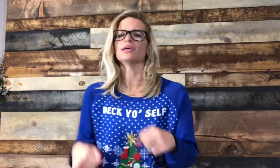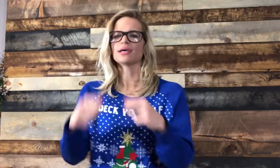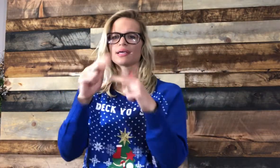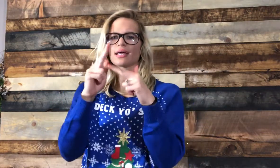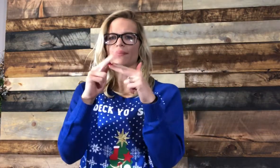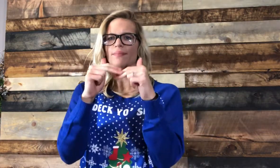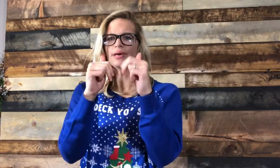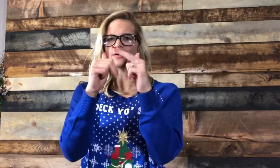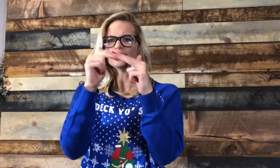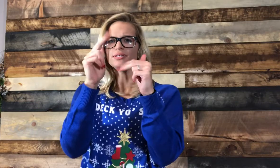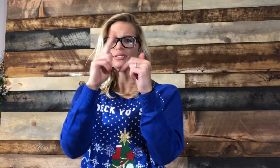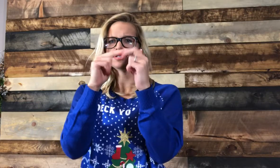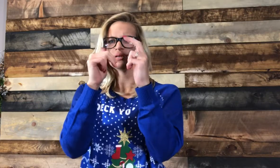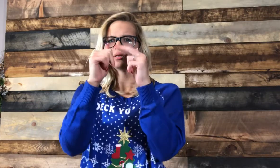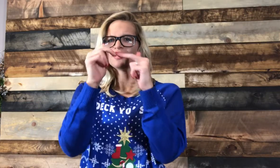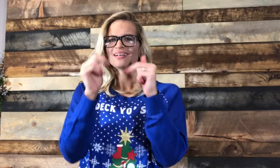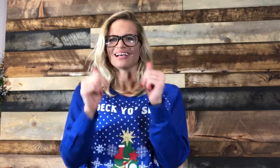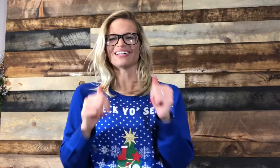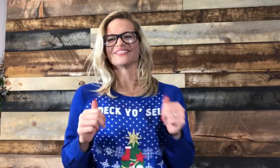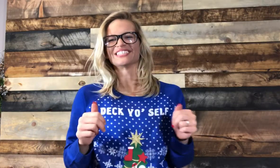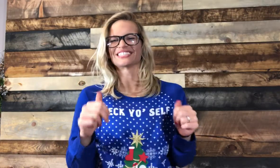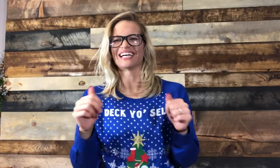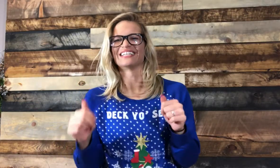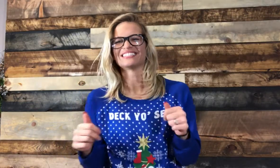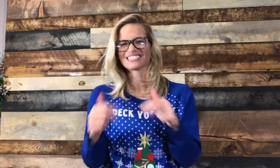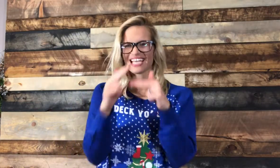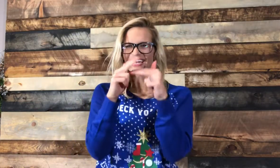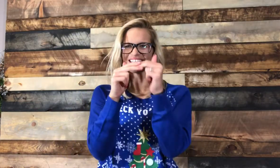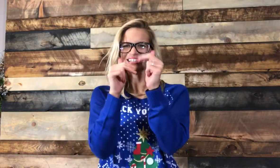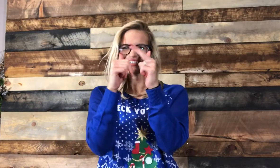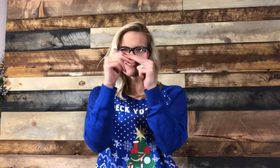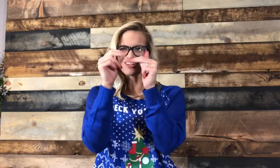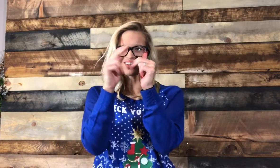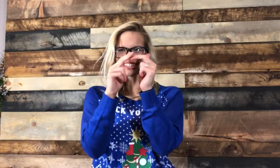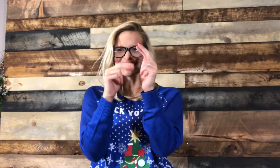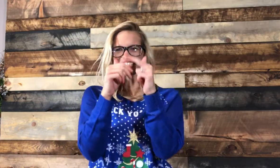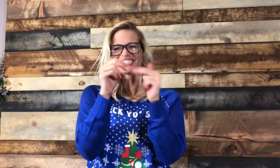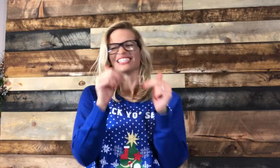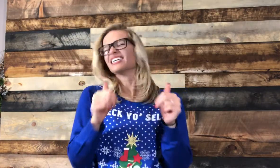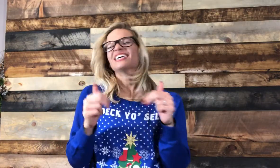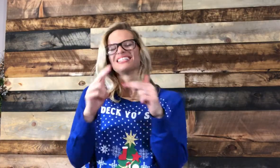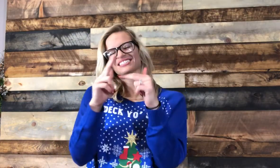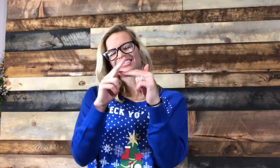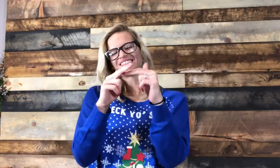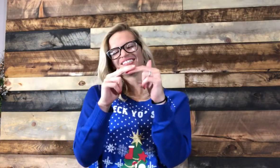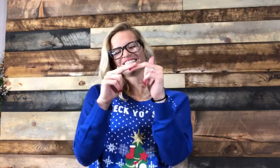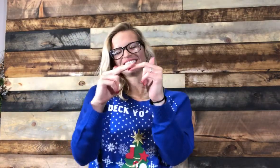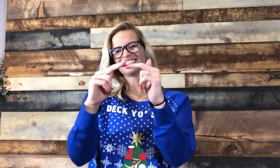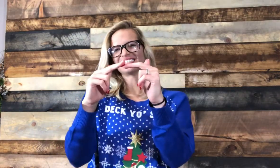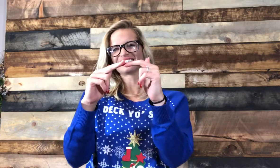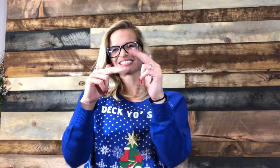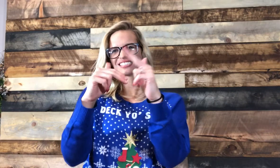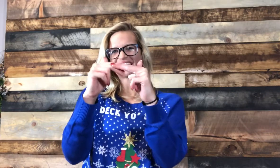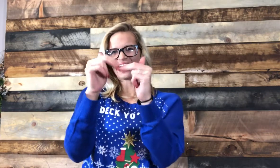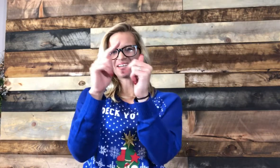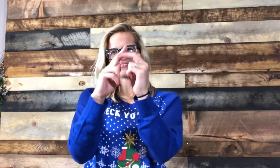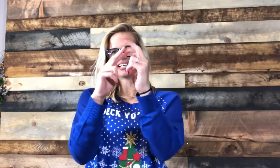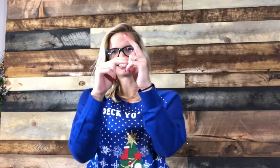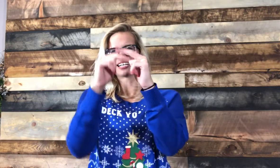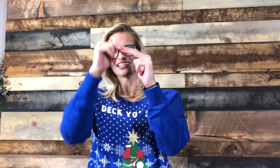can build, I love this sign, just kind of, it flows nicely. So you just stack your fingers on